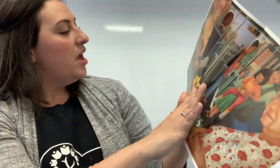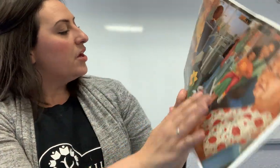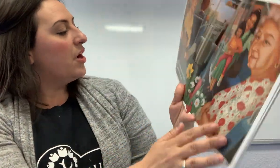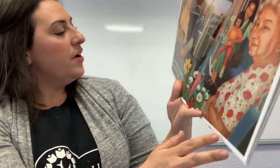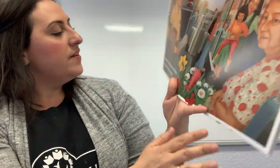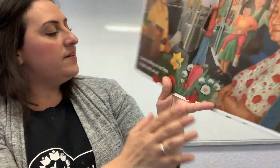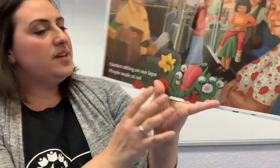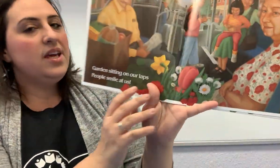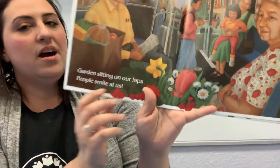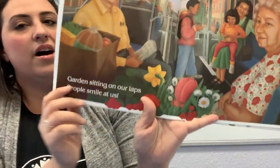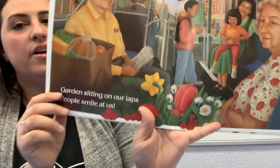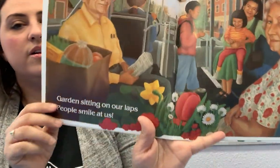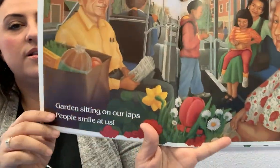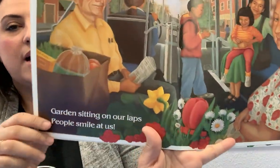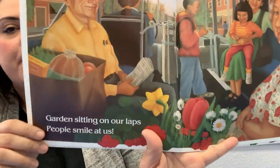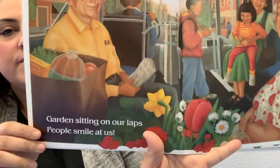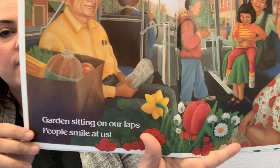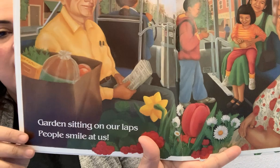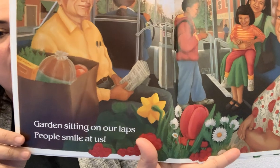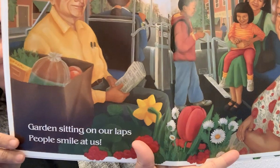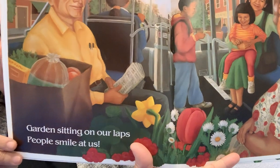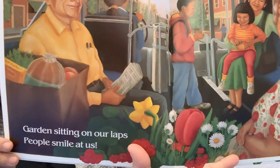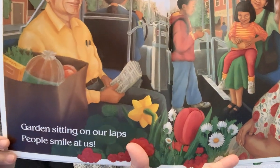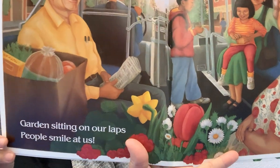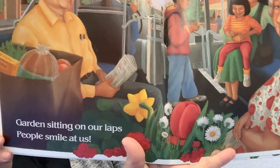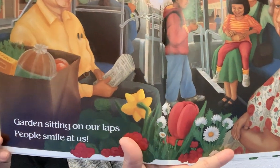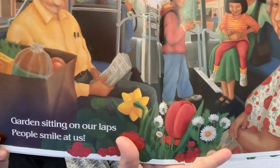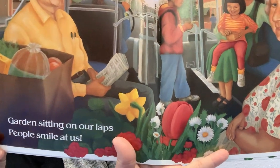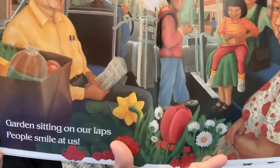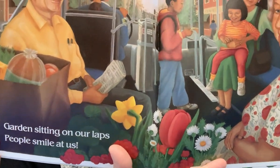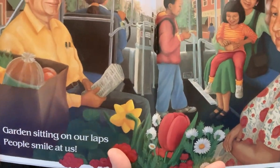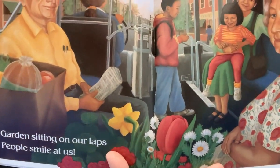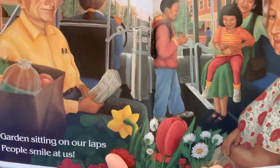Garden sitting on our laps. People smiling at us.